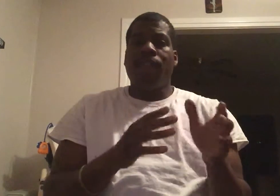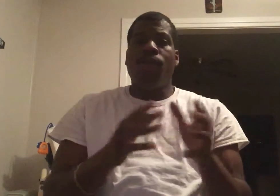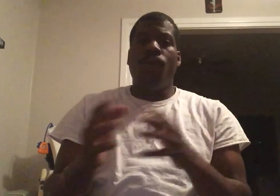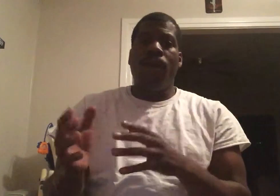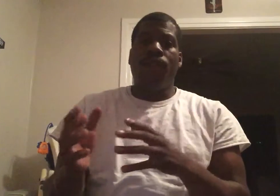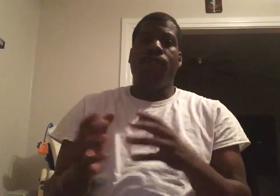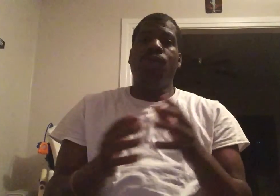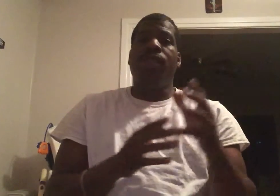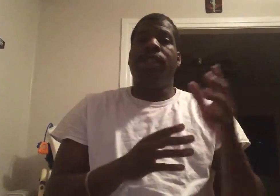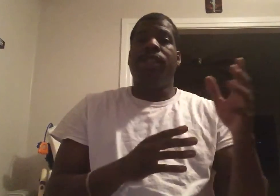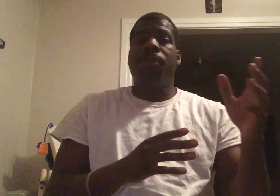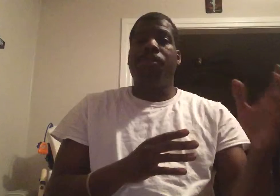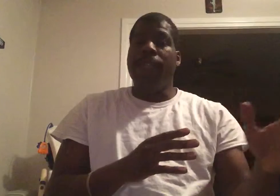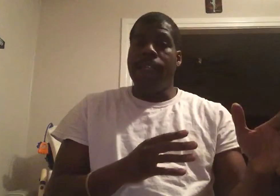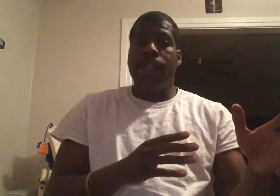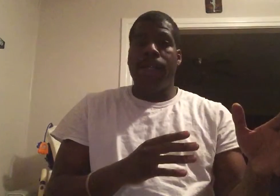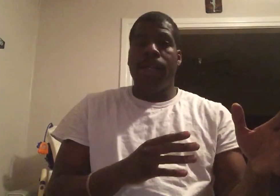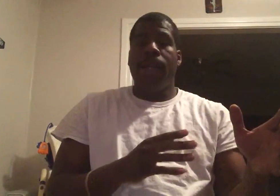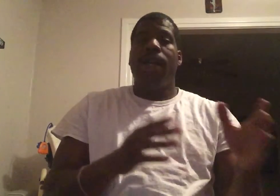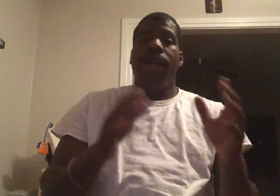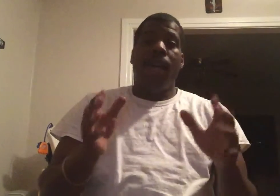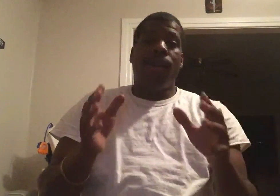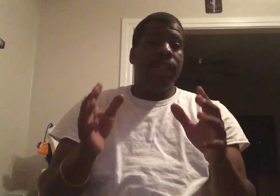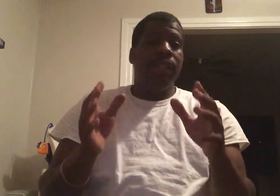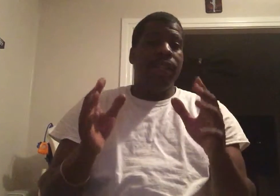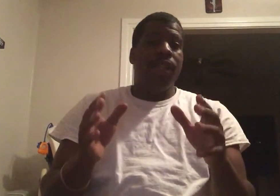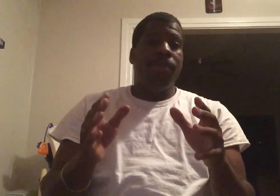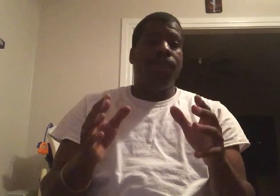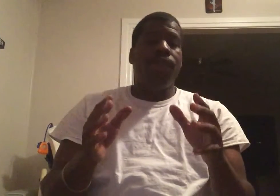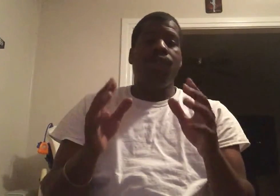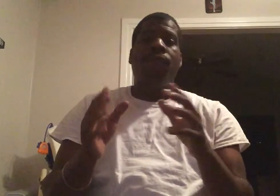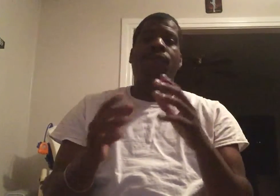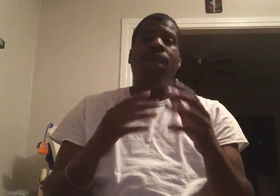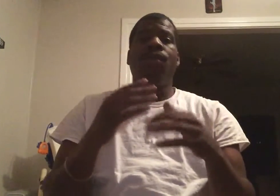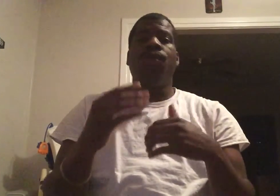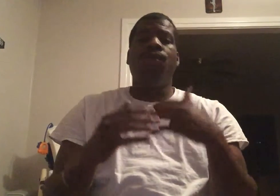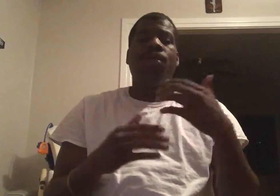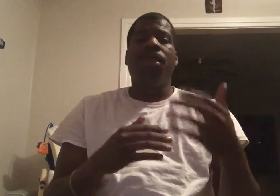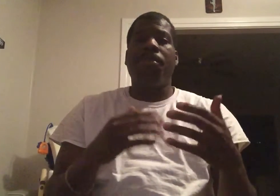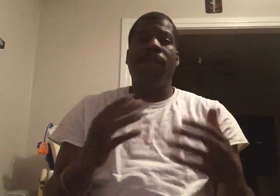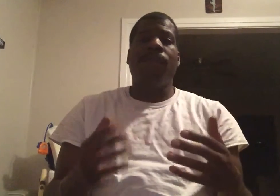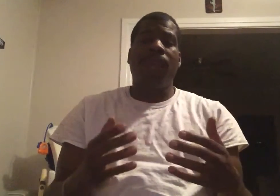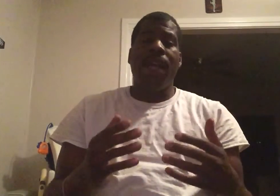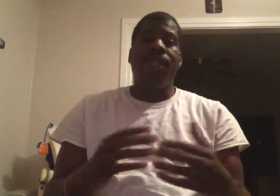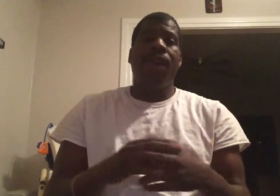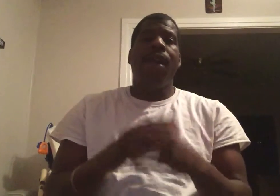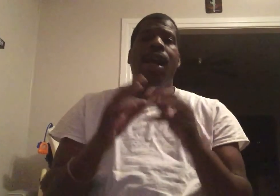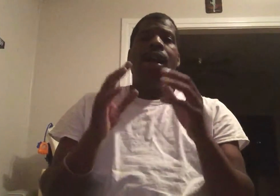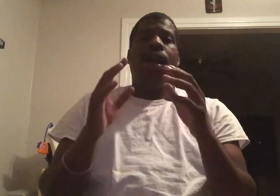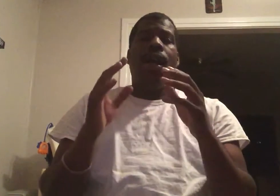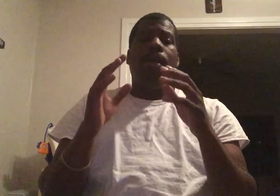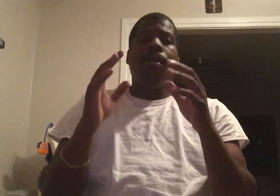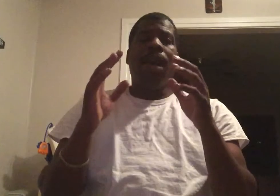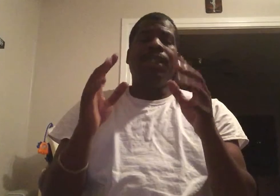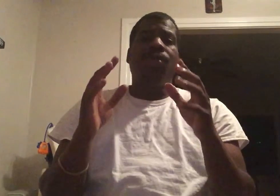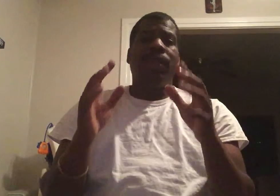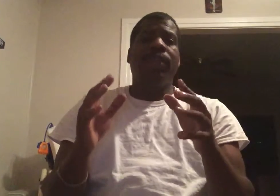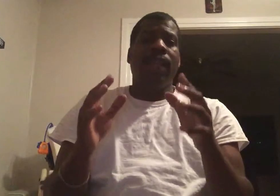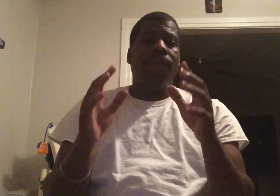Dr.. Wells losing his speed now ladies and gentlemen for those of you that don't know too much about the flash I just want to say in